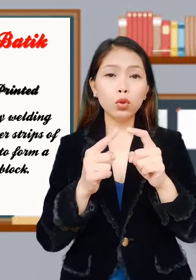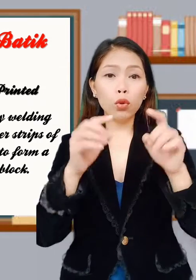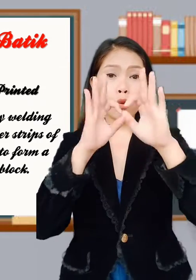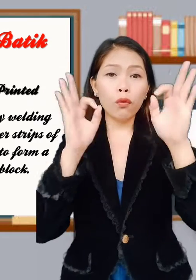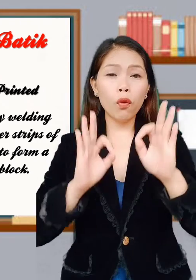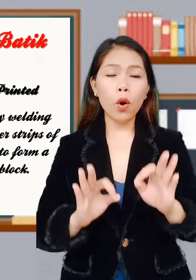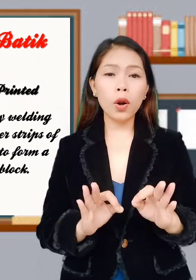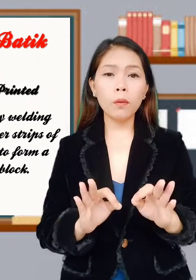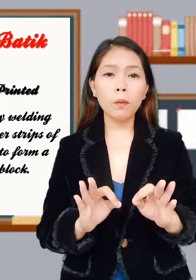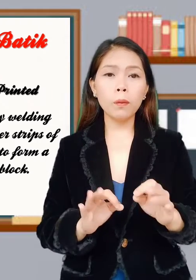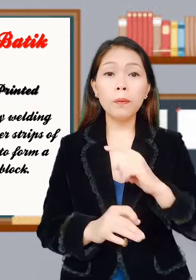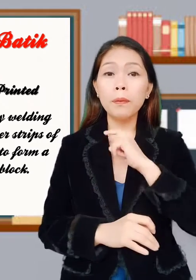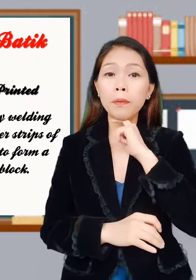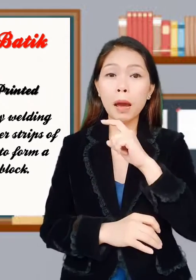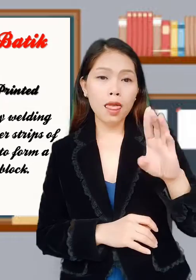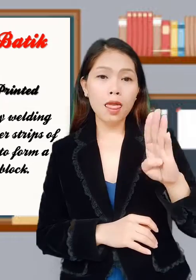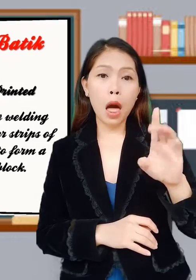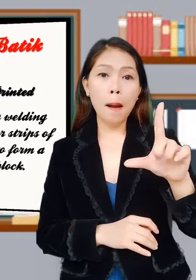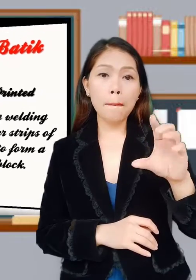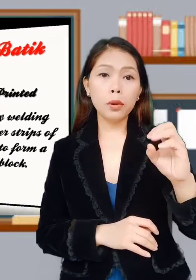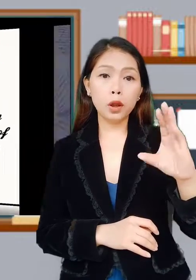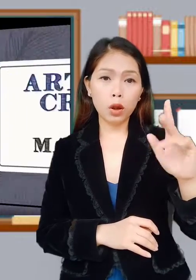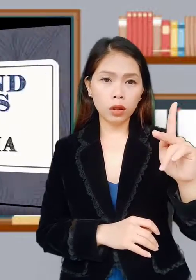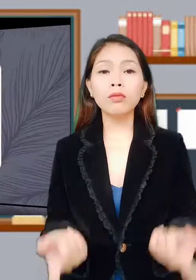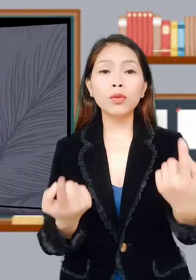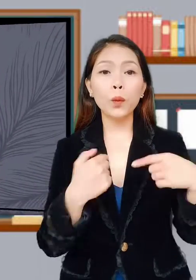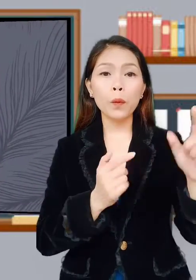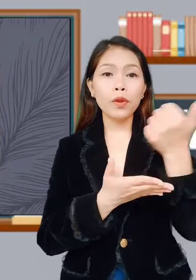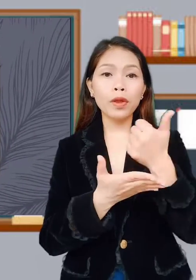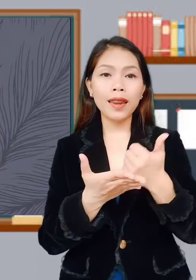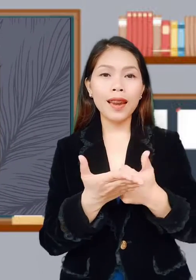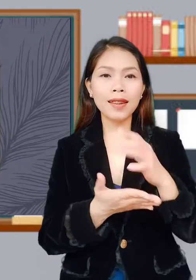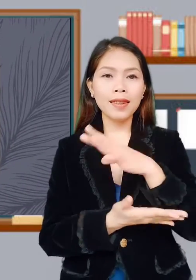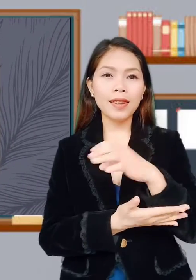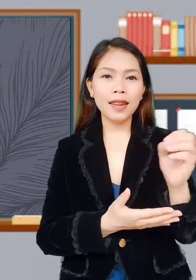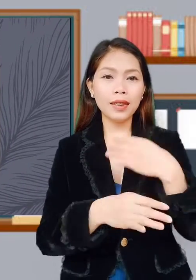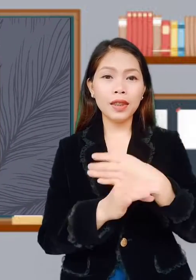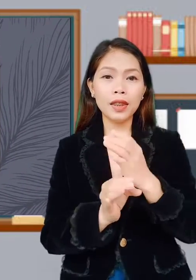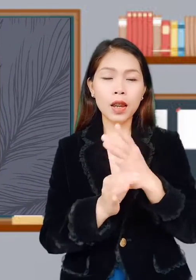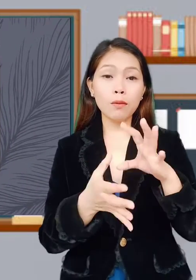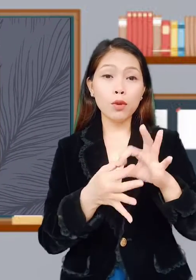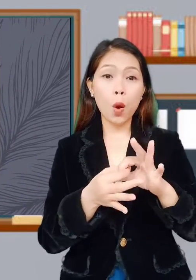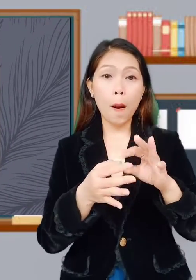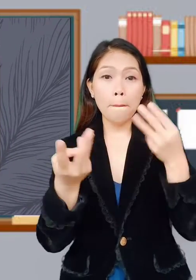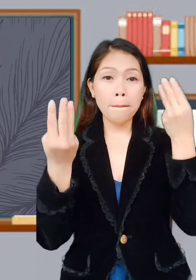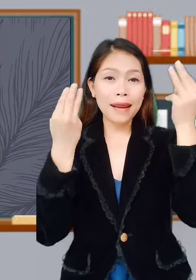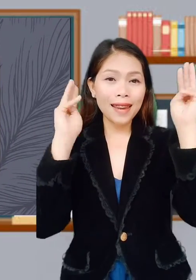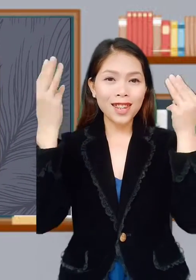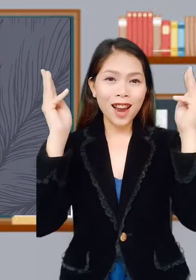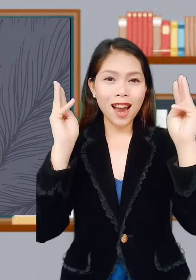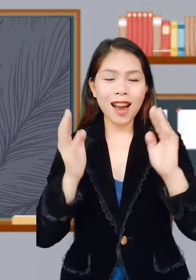to form a metal block. Now let's go to the arts and crafts of Malaysia.